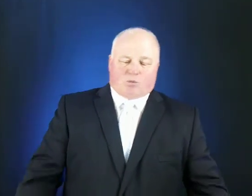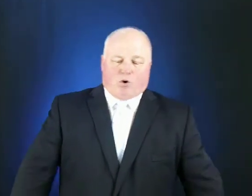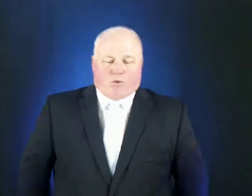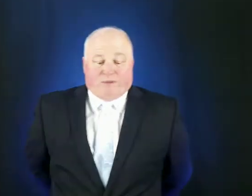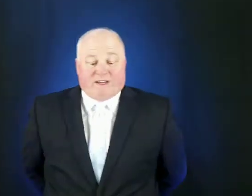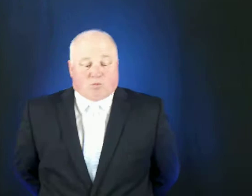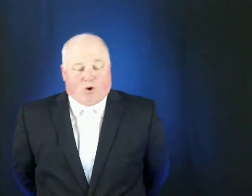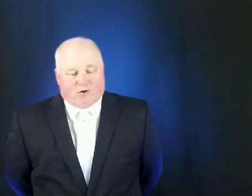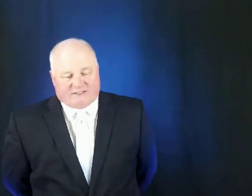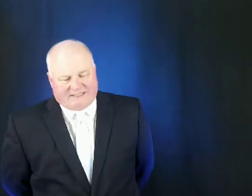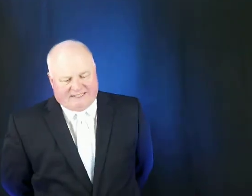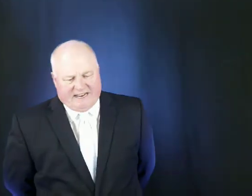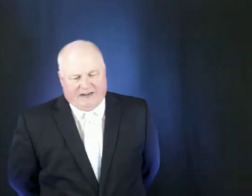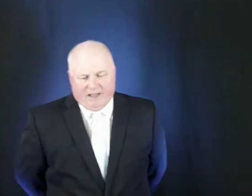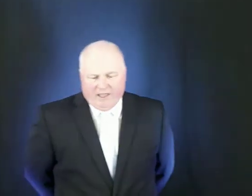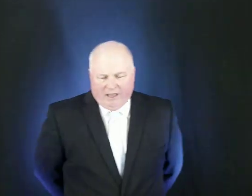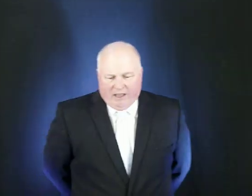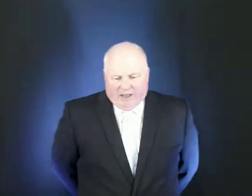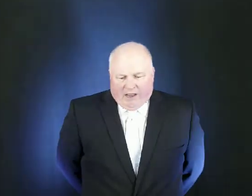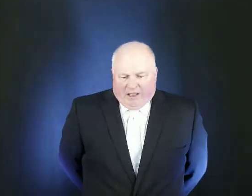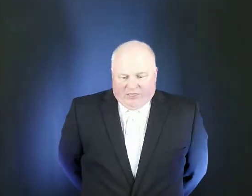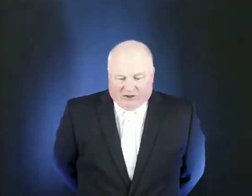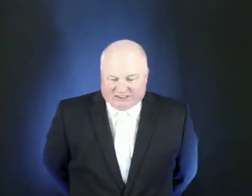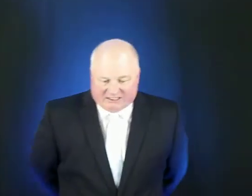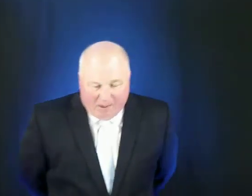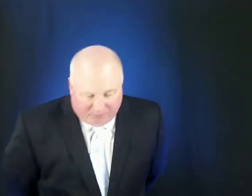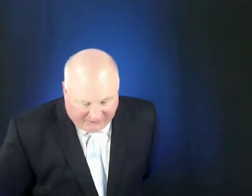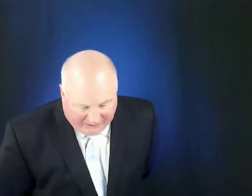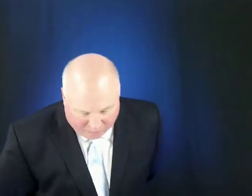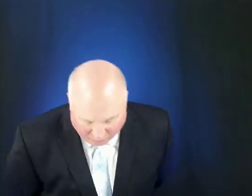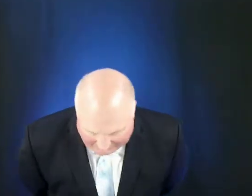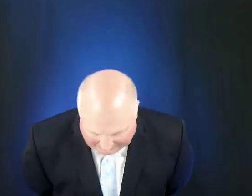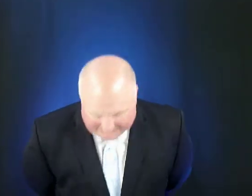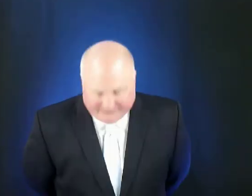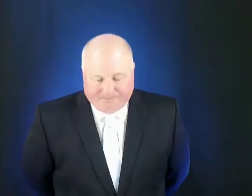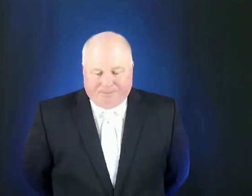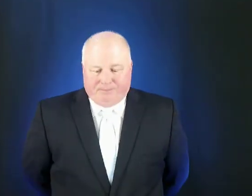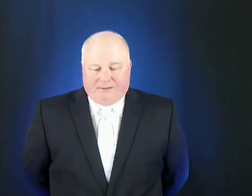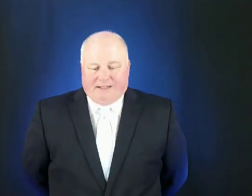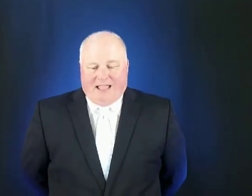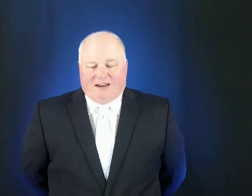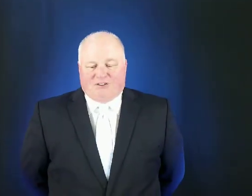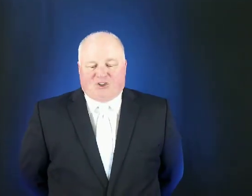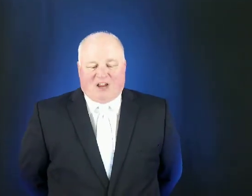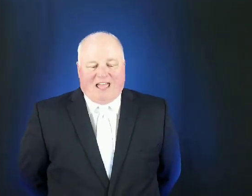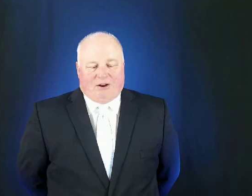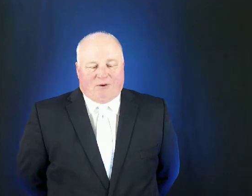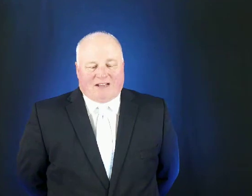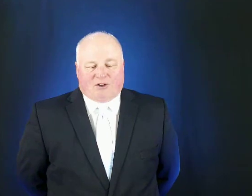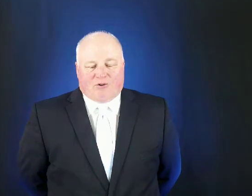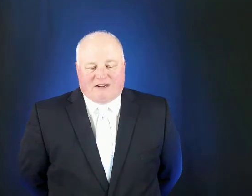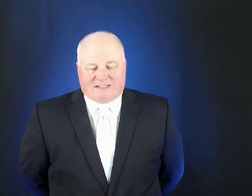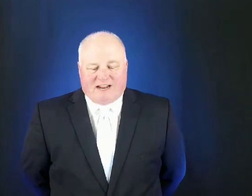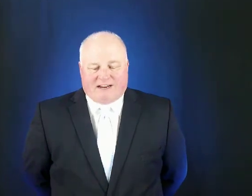word with these words he said there's something wriggling out of the shadow like a gray snake